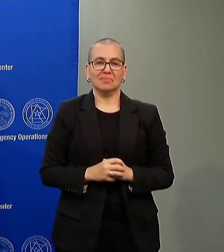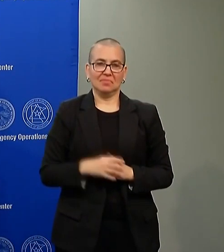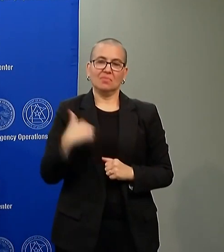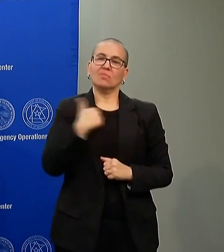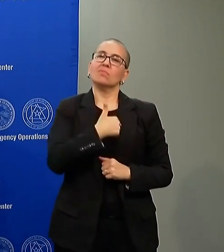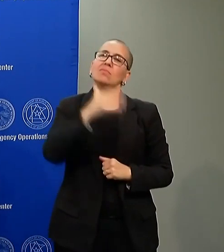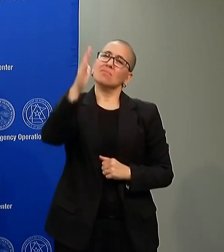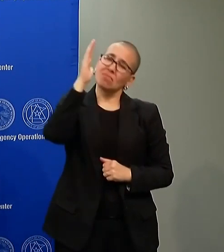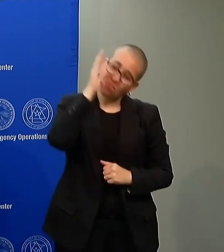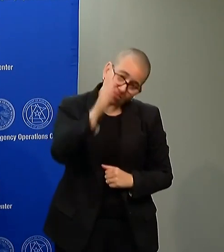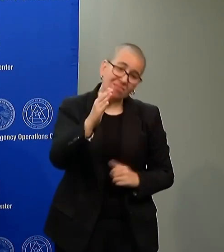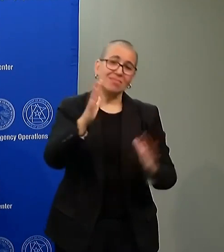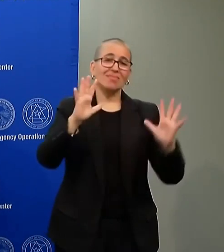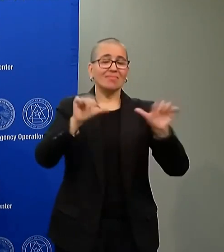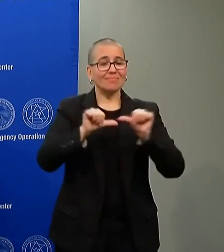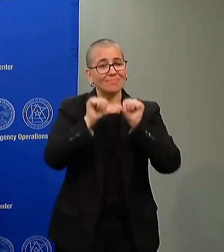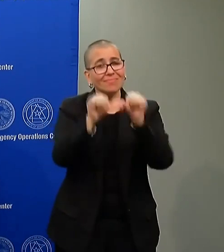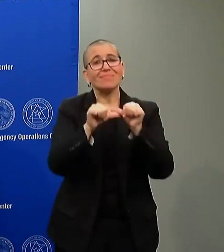amendment rights.